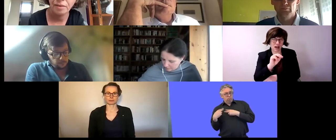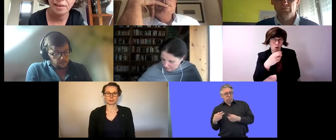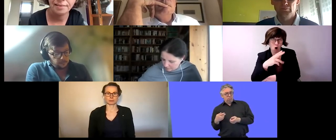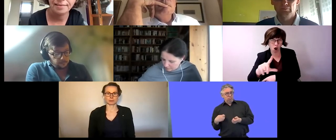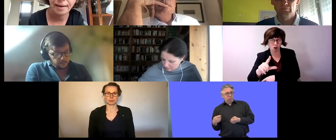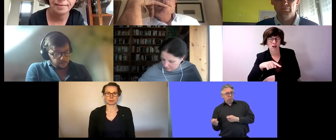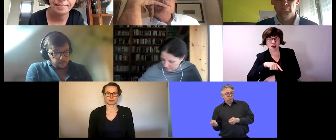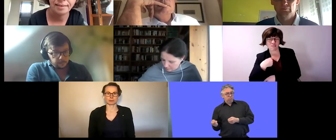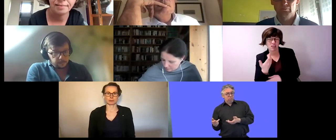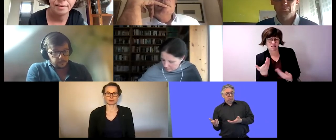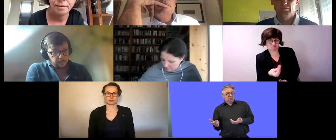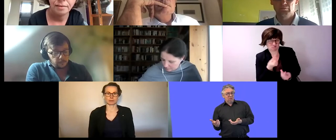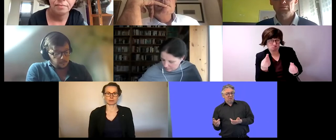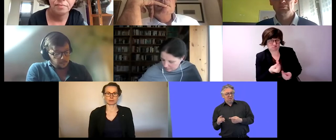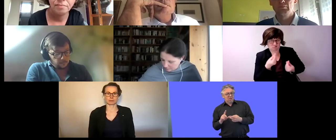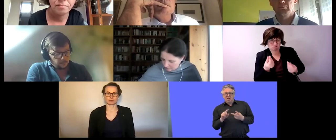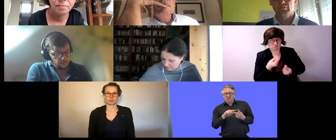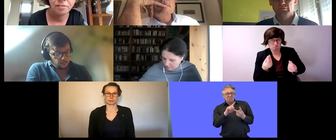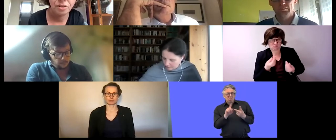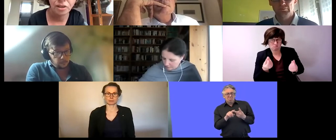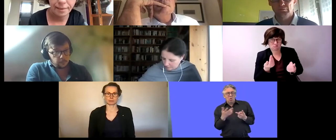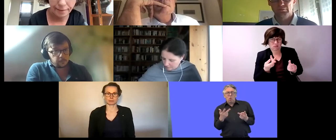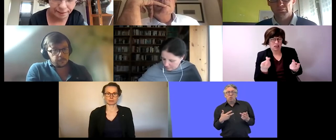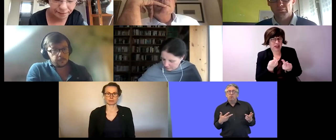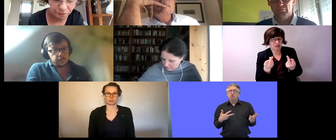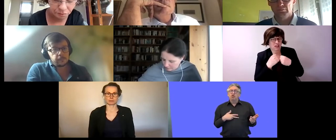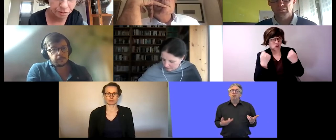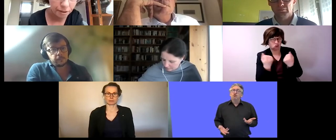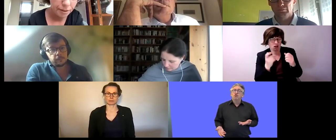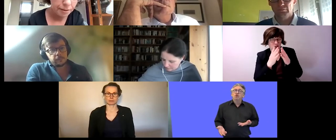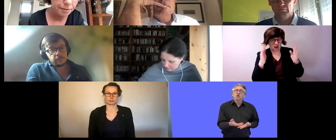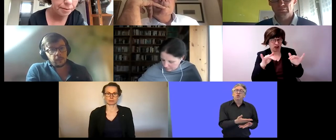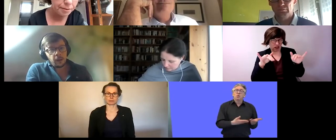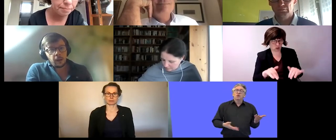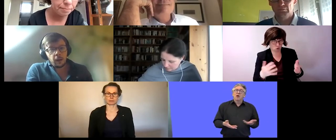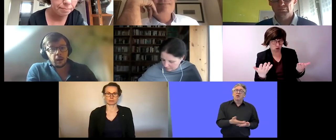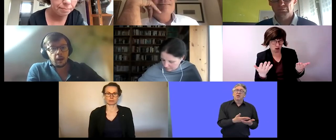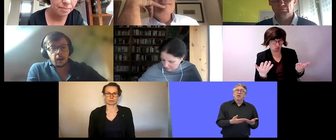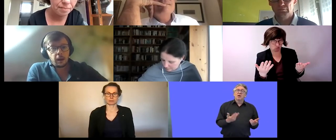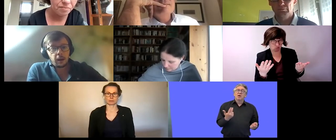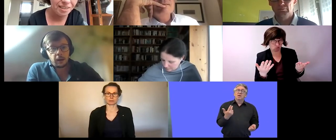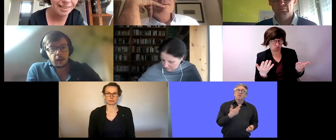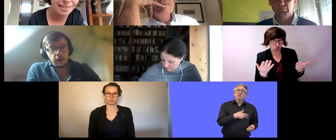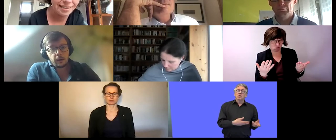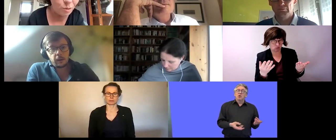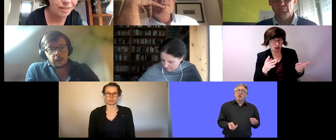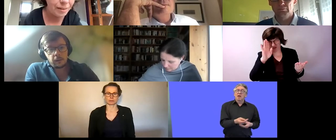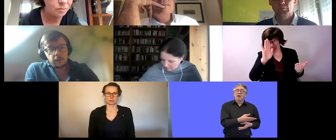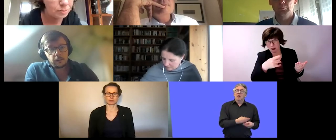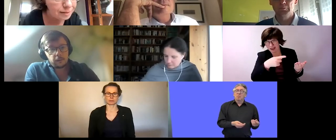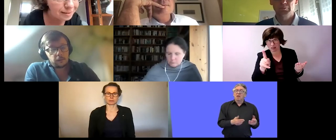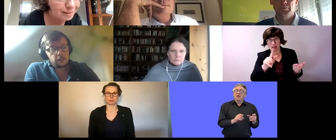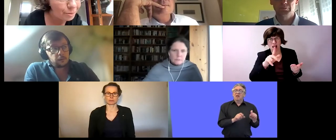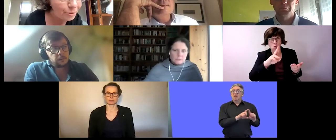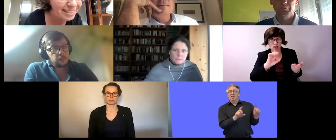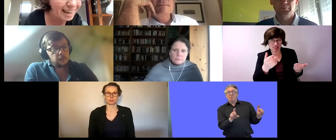companies what can we compare with some more is it a state institution